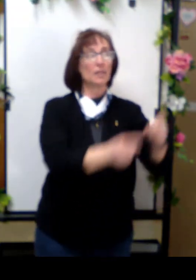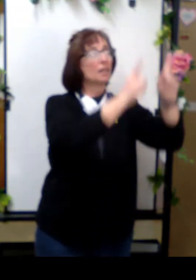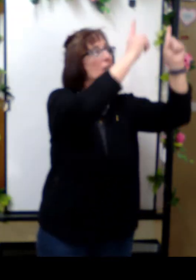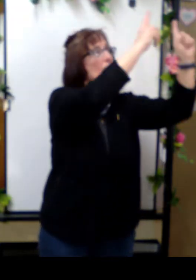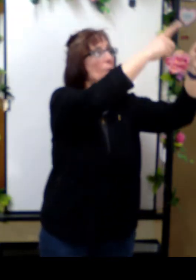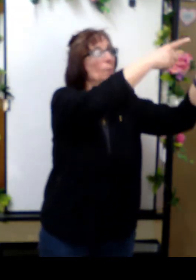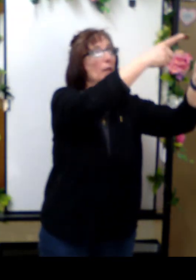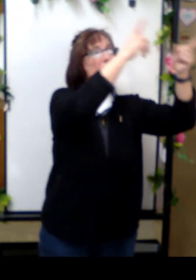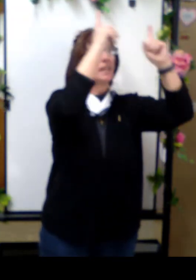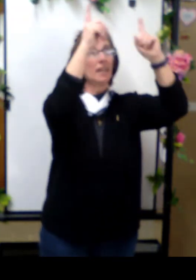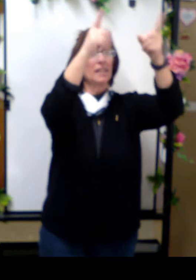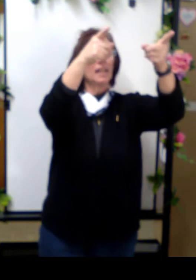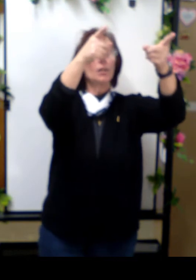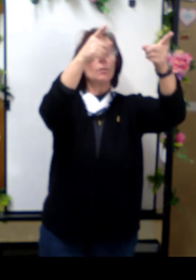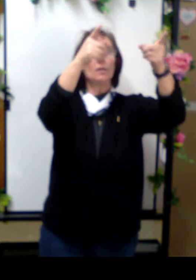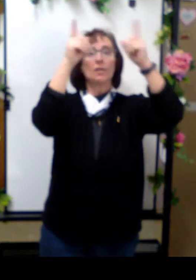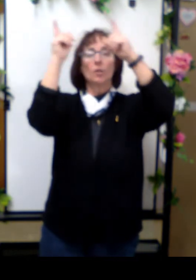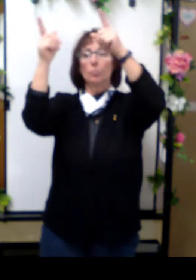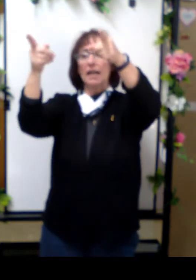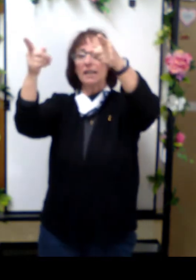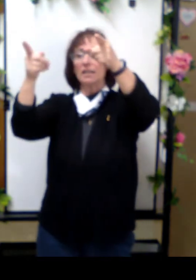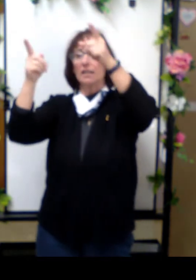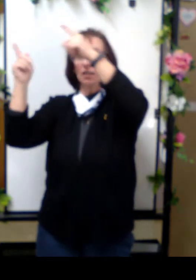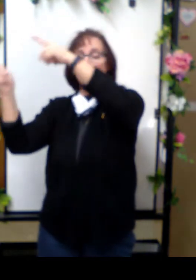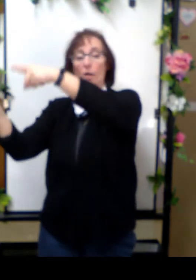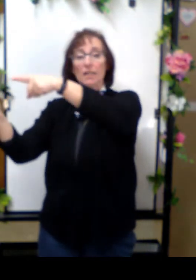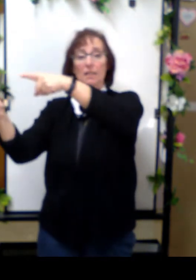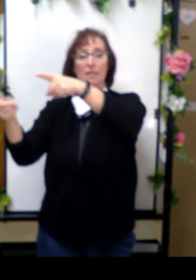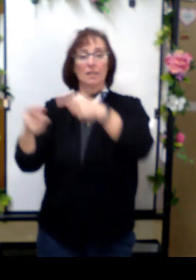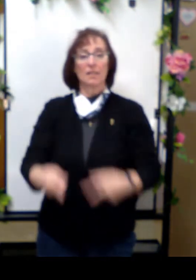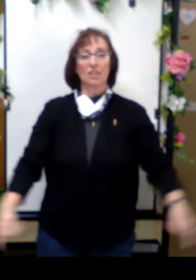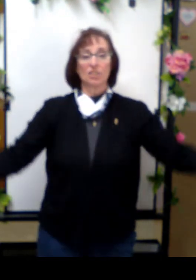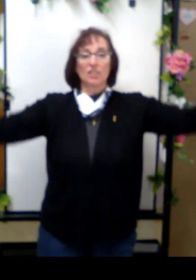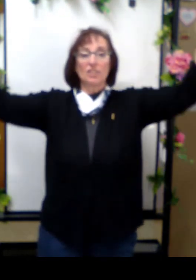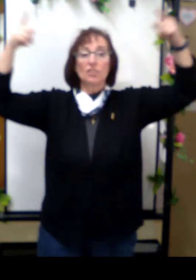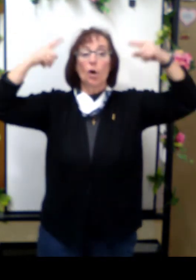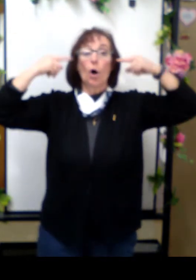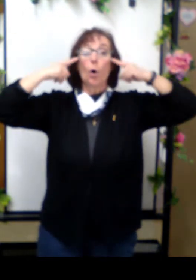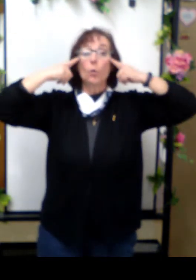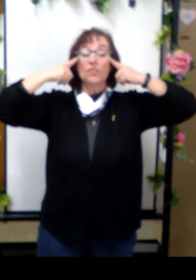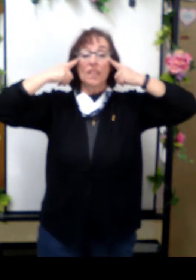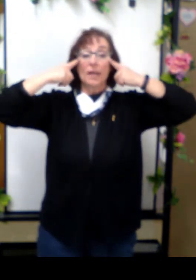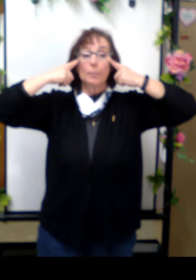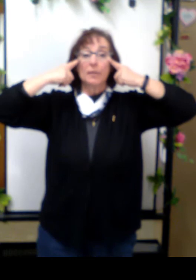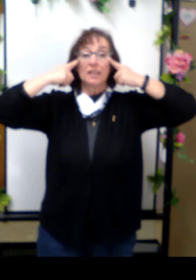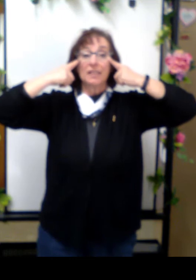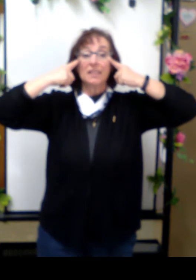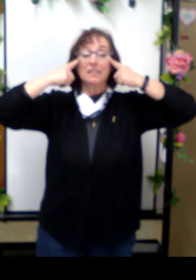right? Red and yellow, black and yellow, white. Jesus holds them in his